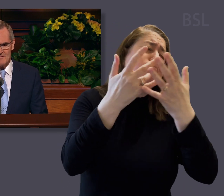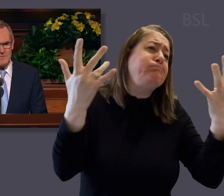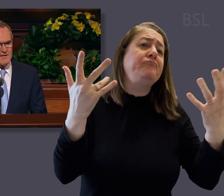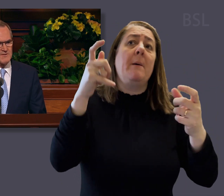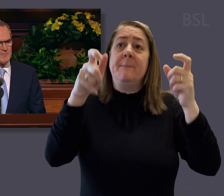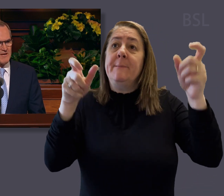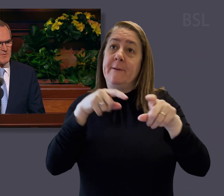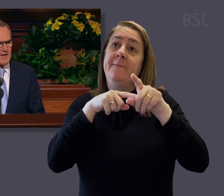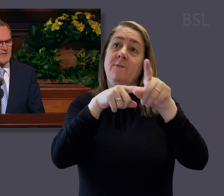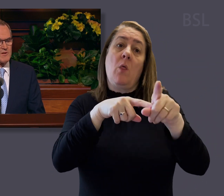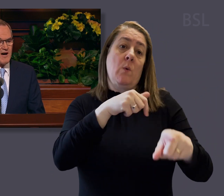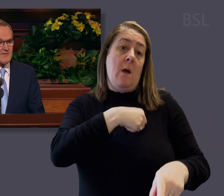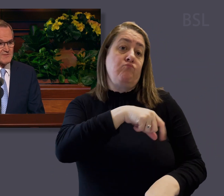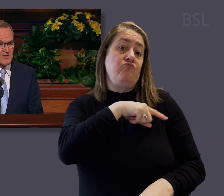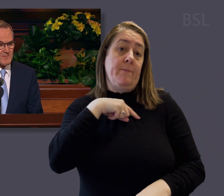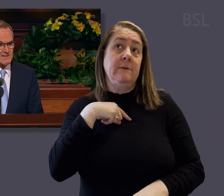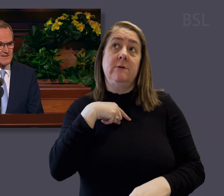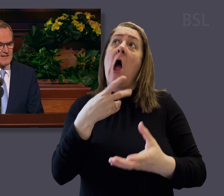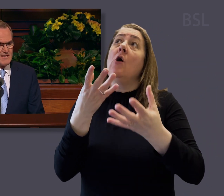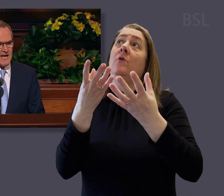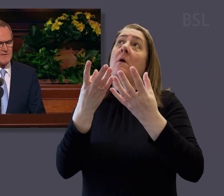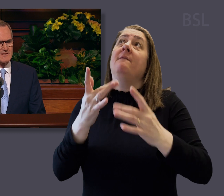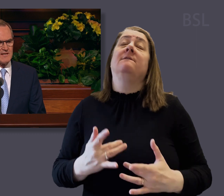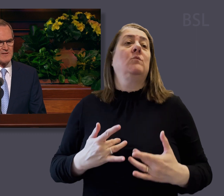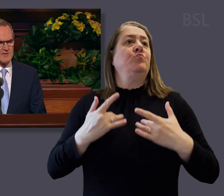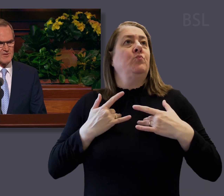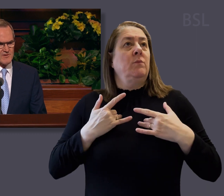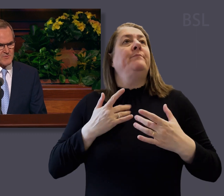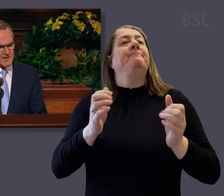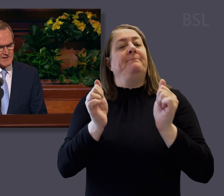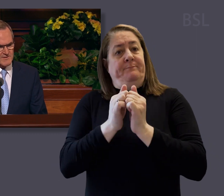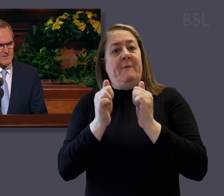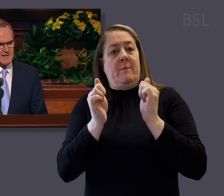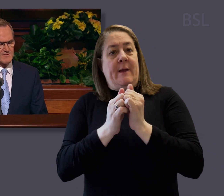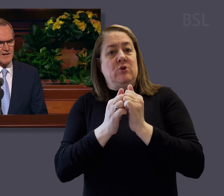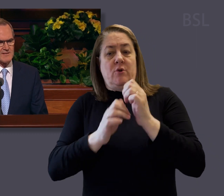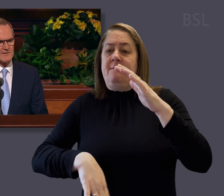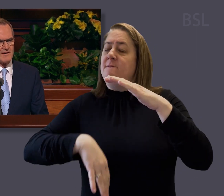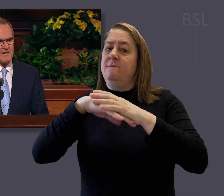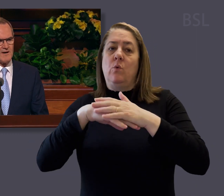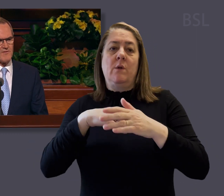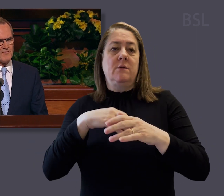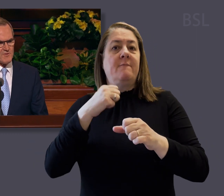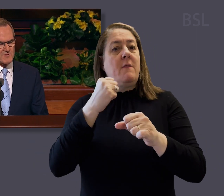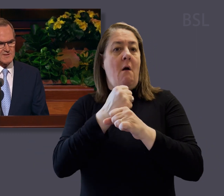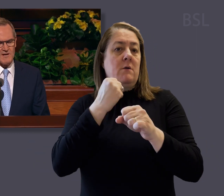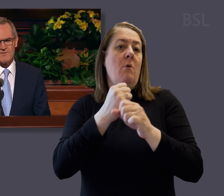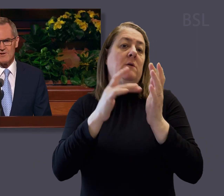Millions of people have applied this promise and received an assuring witness of the restoration of the fullness of the